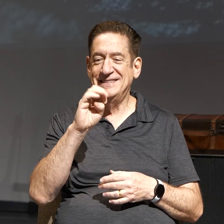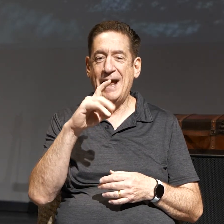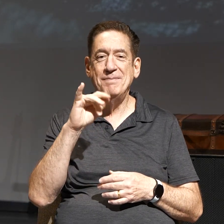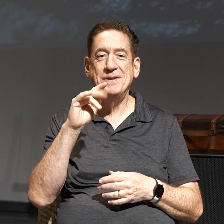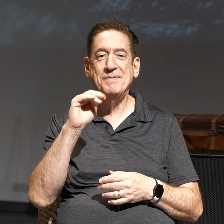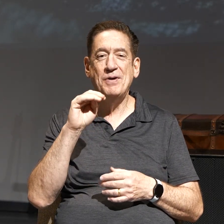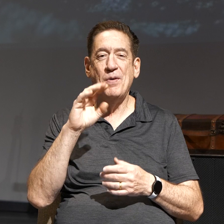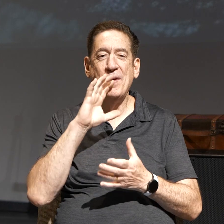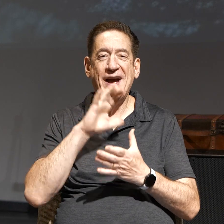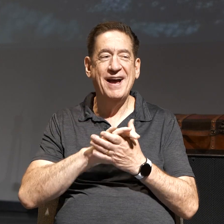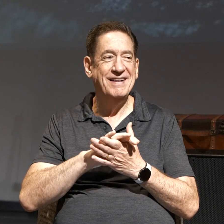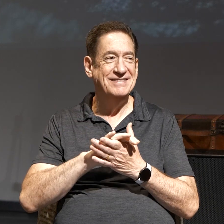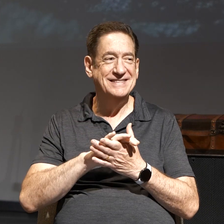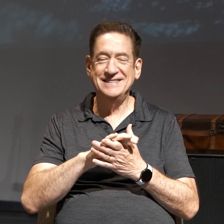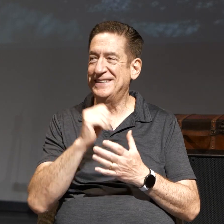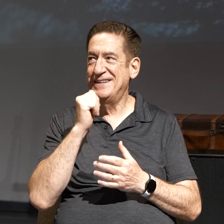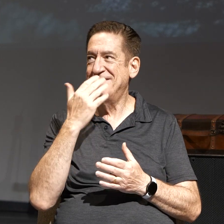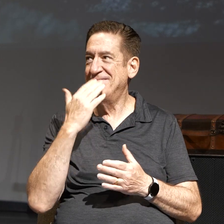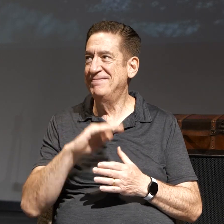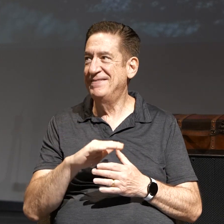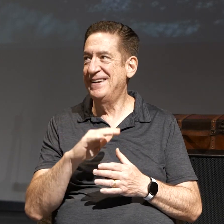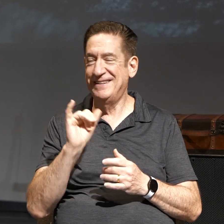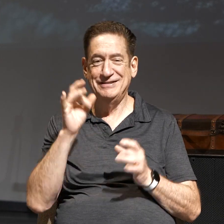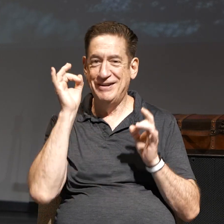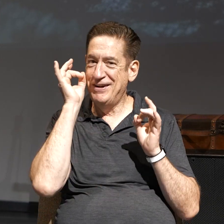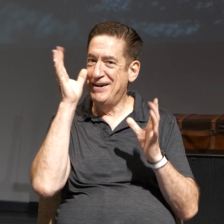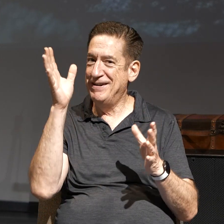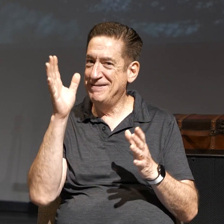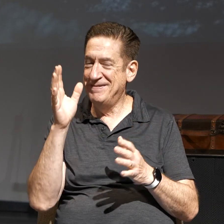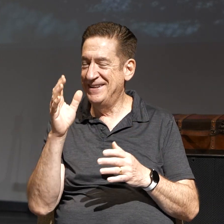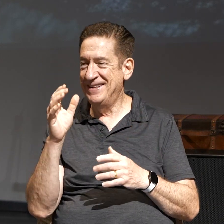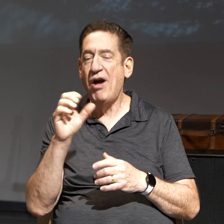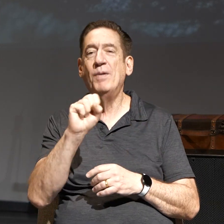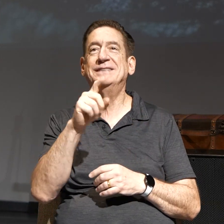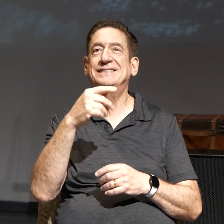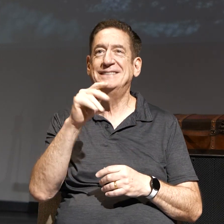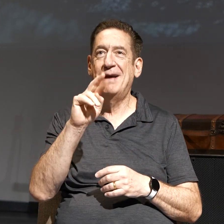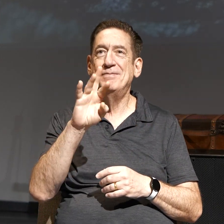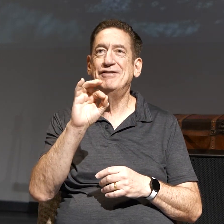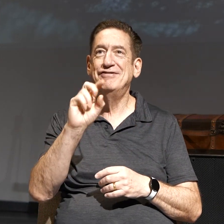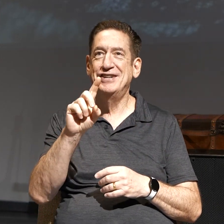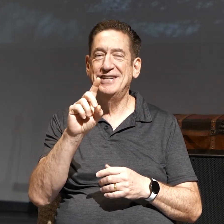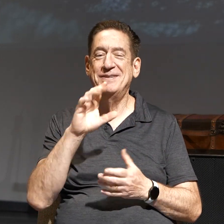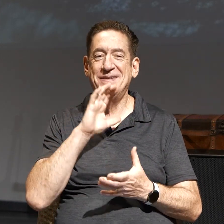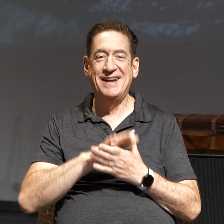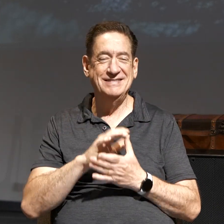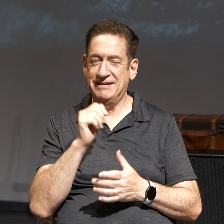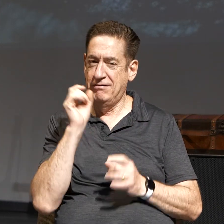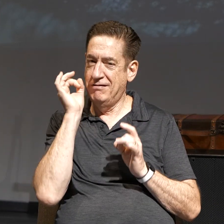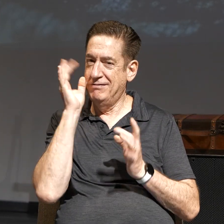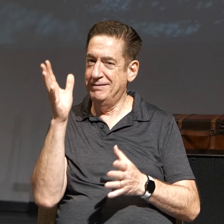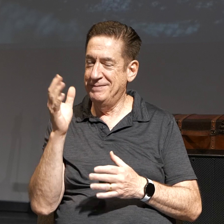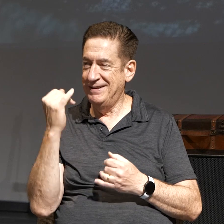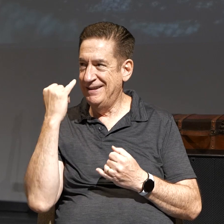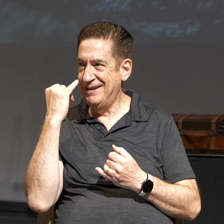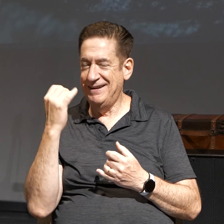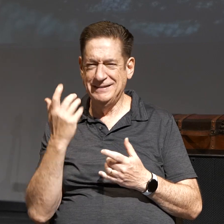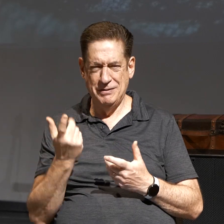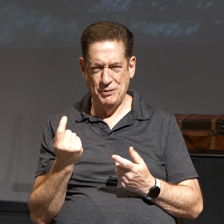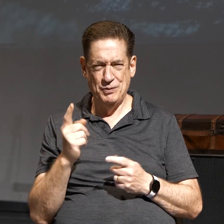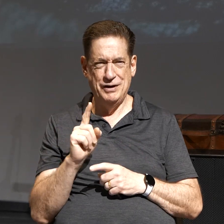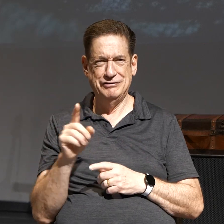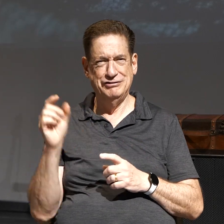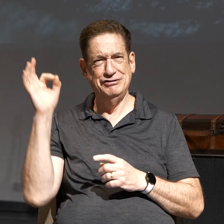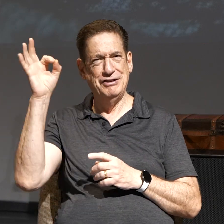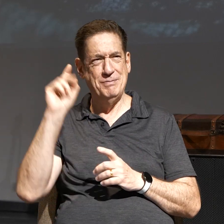Anyway, I'm kidding. That's a horrible idea. It's not a relationship. But, boy, this sermon is really going way